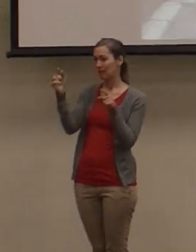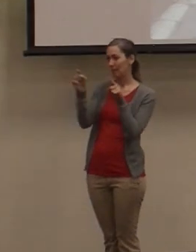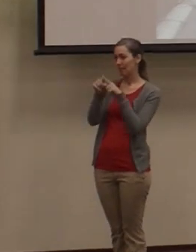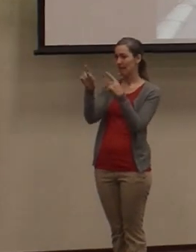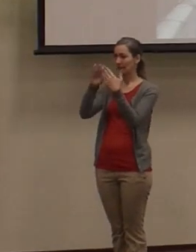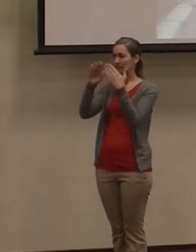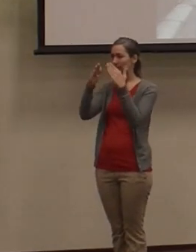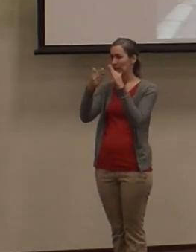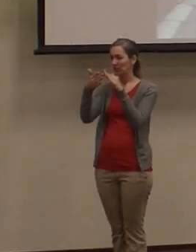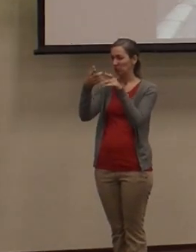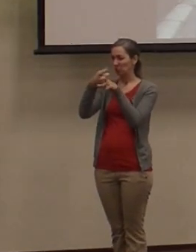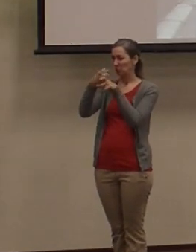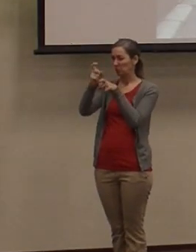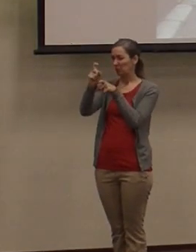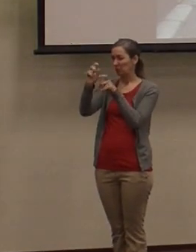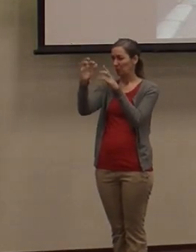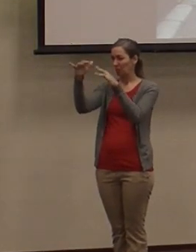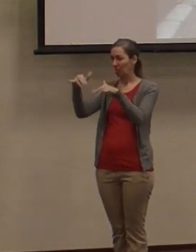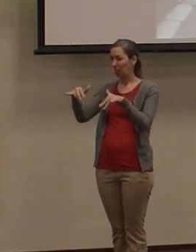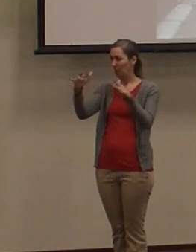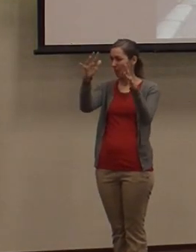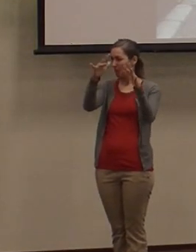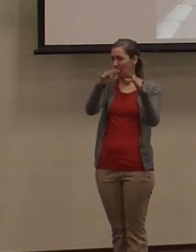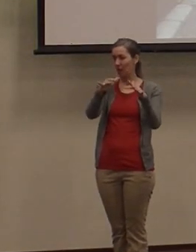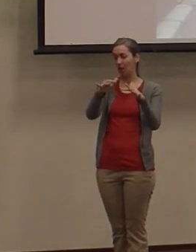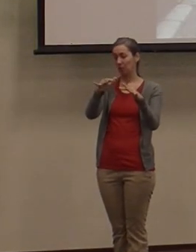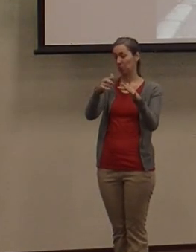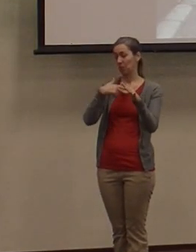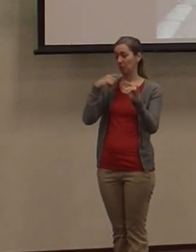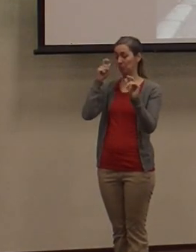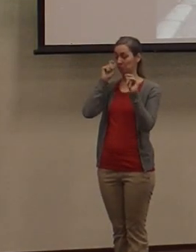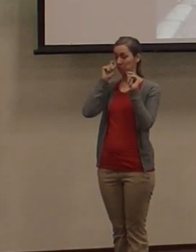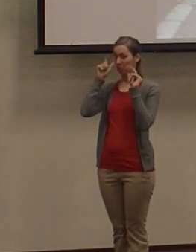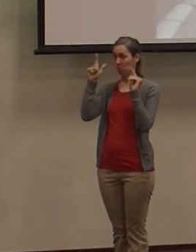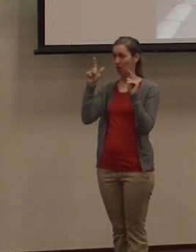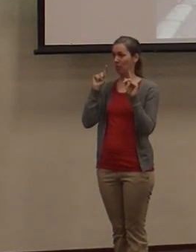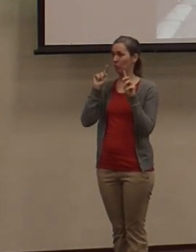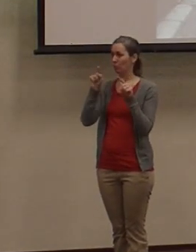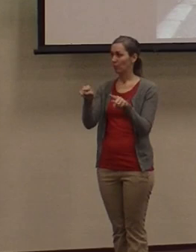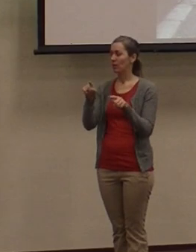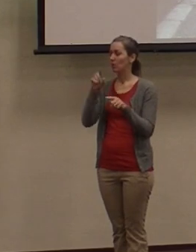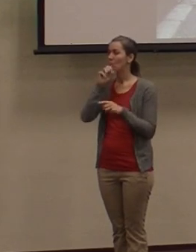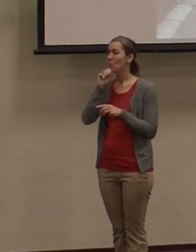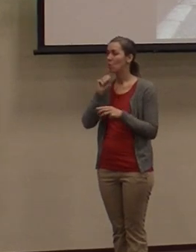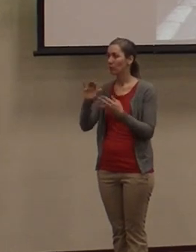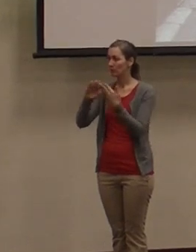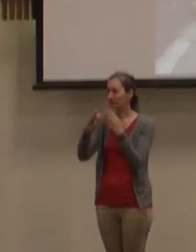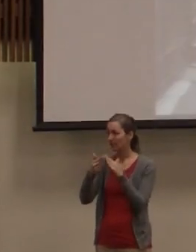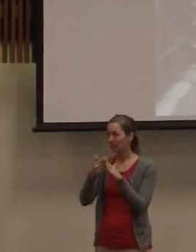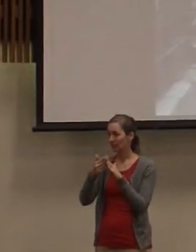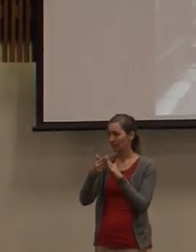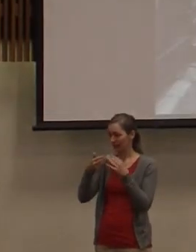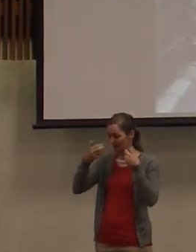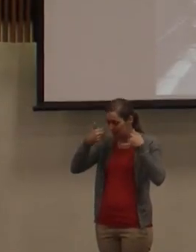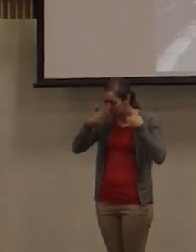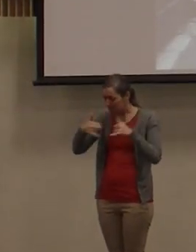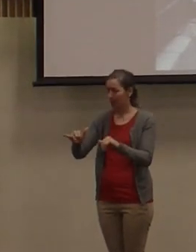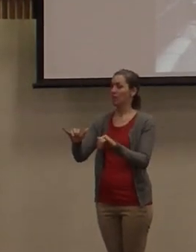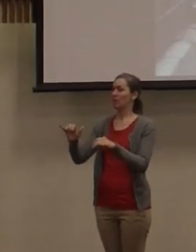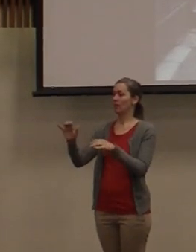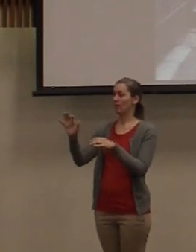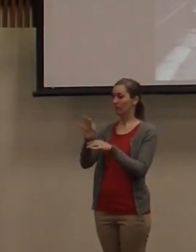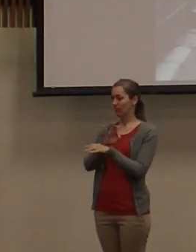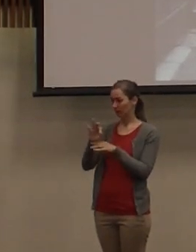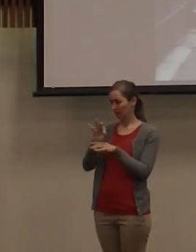city of ruins, and one of the things that caught me off guard as we went into the old city is it's still functioning. There's still